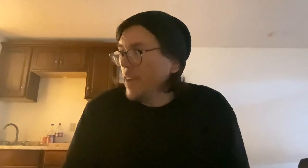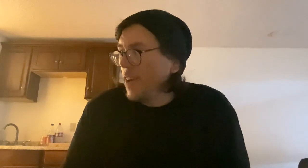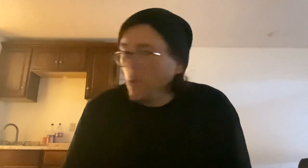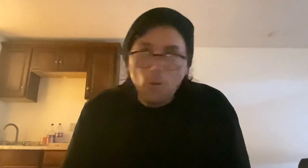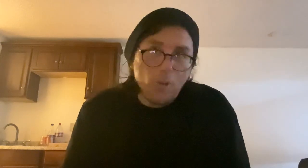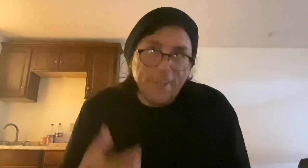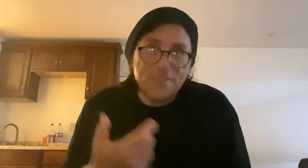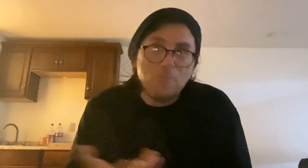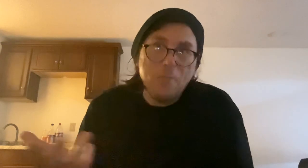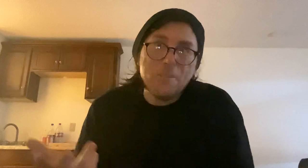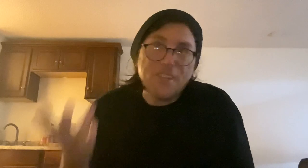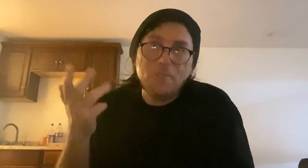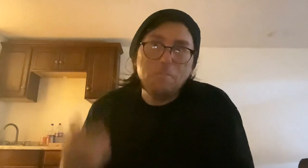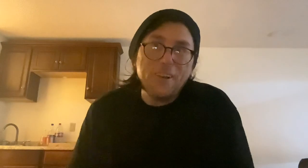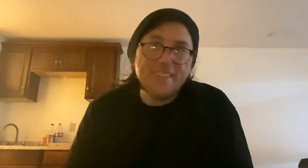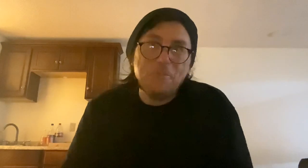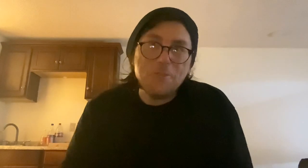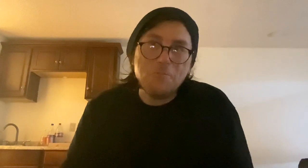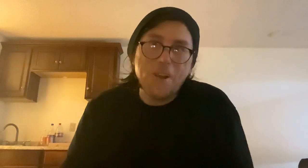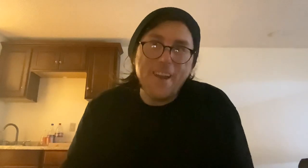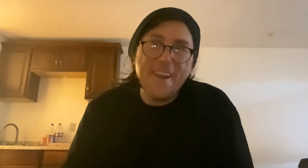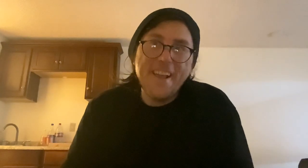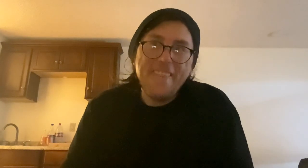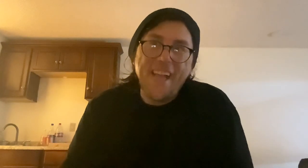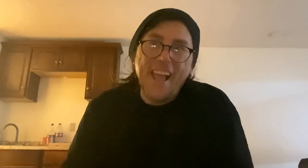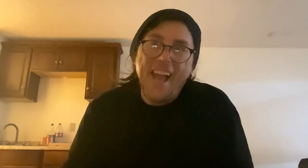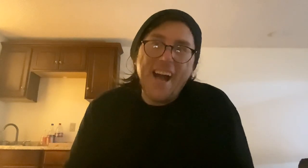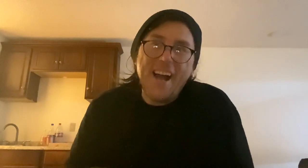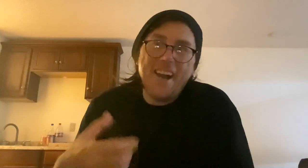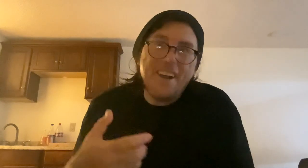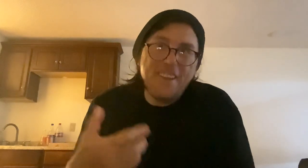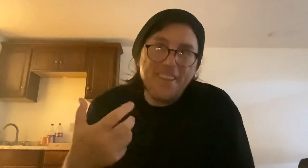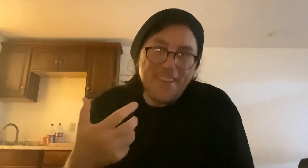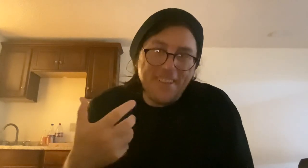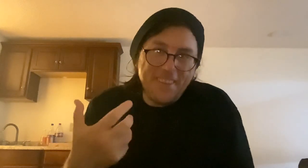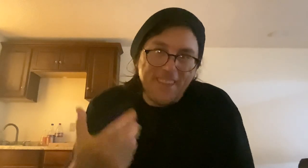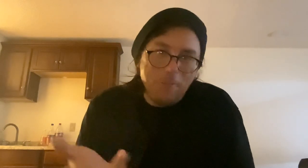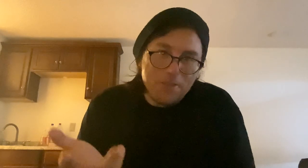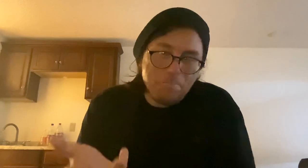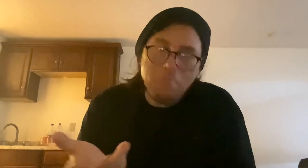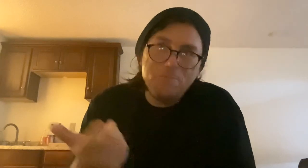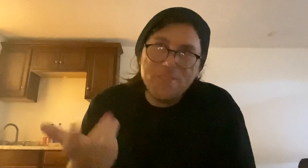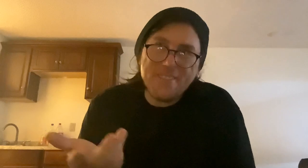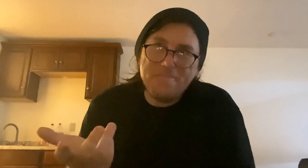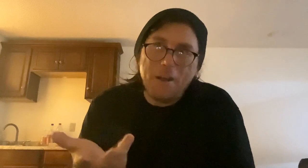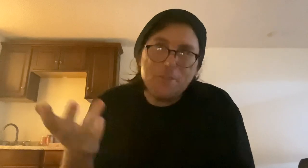Or like this one particular book that was written, that was published